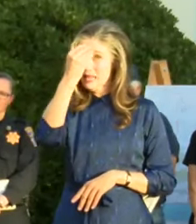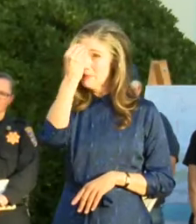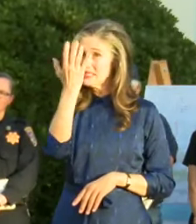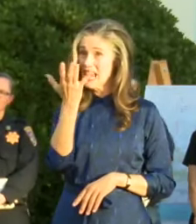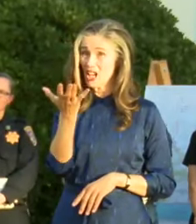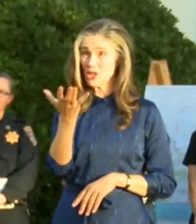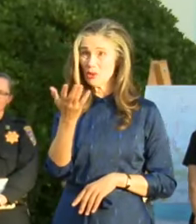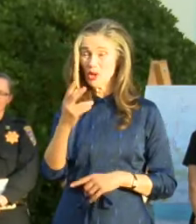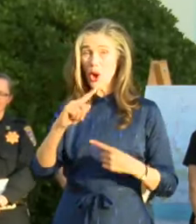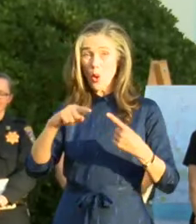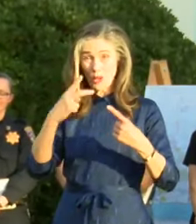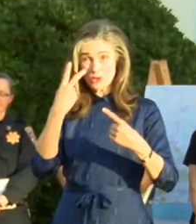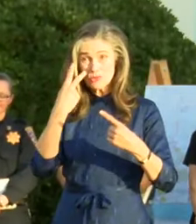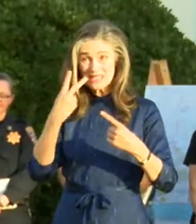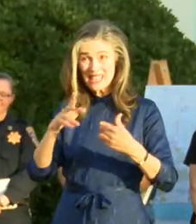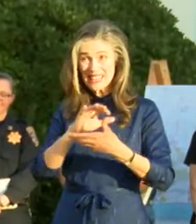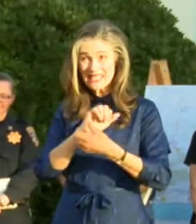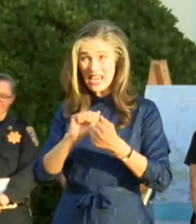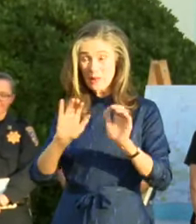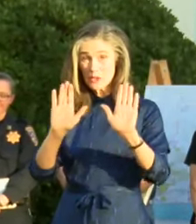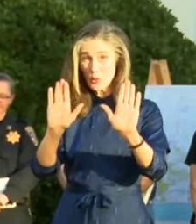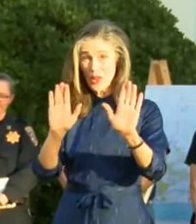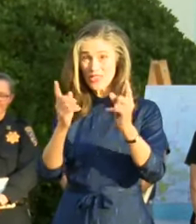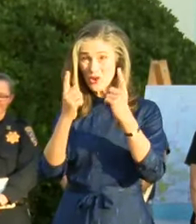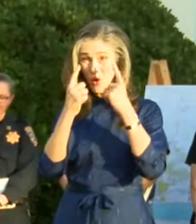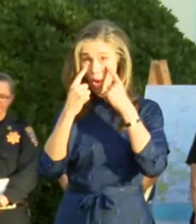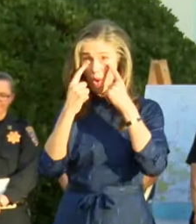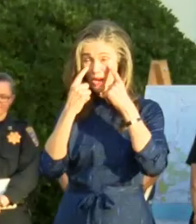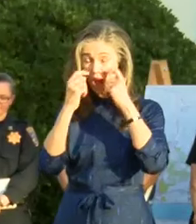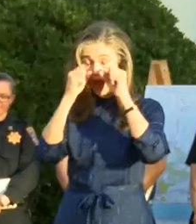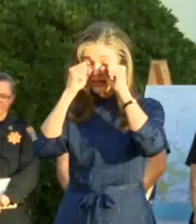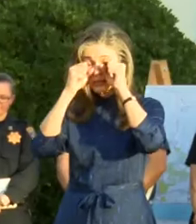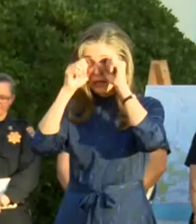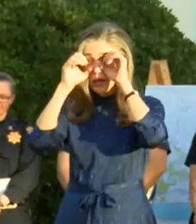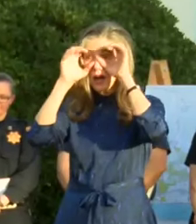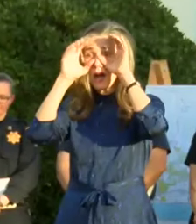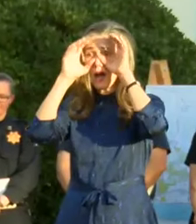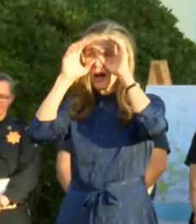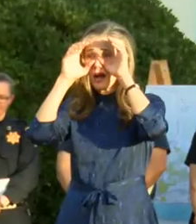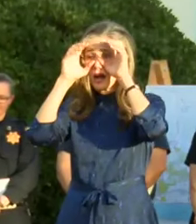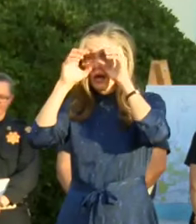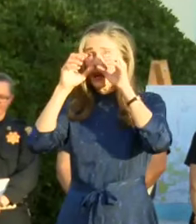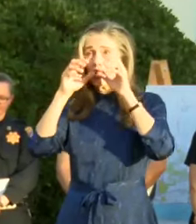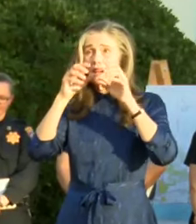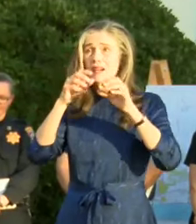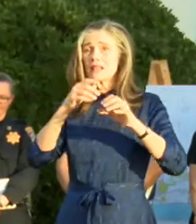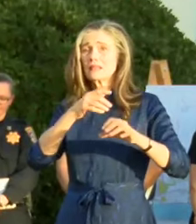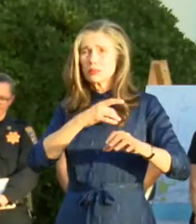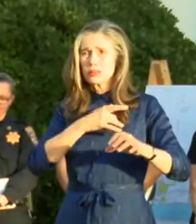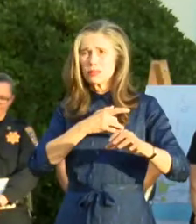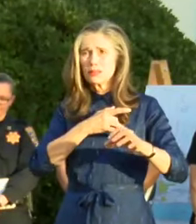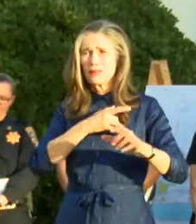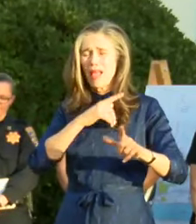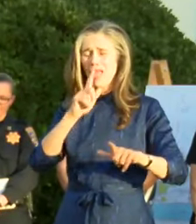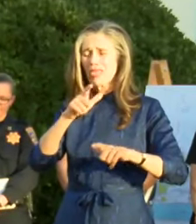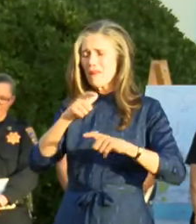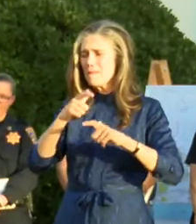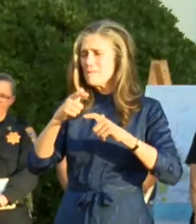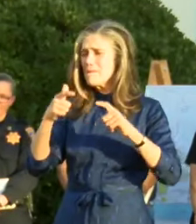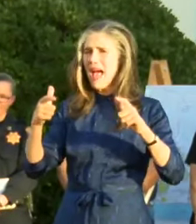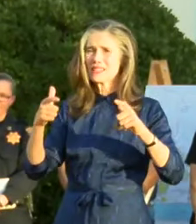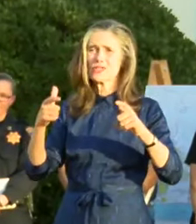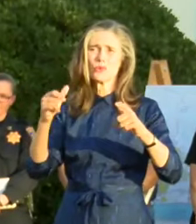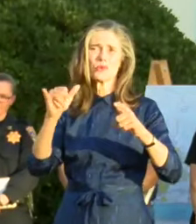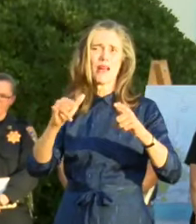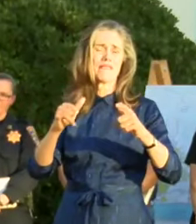with your own eyes that you can really come to understand the magnitude of the incident, the response